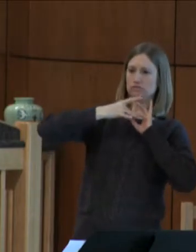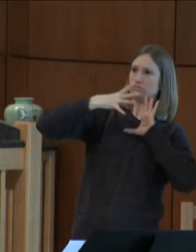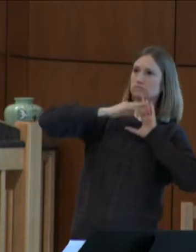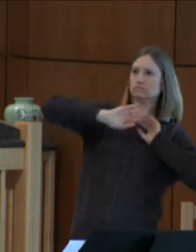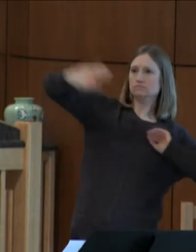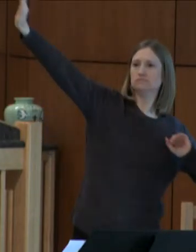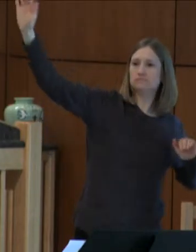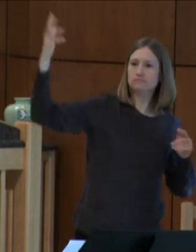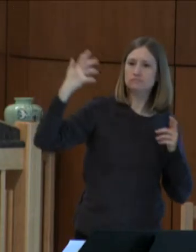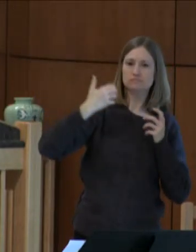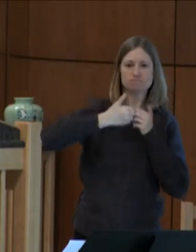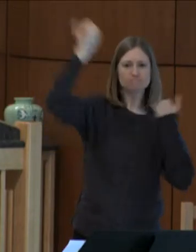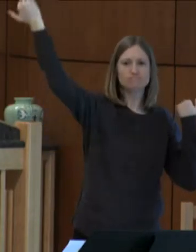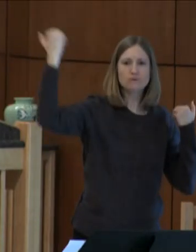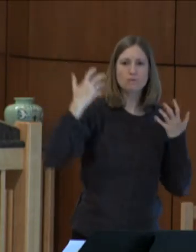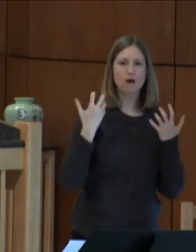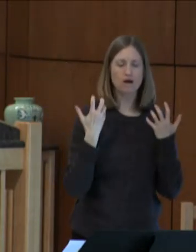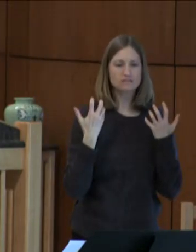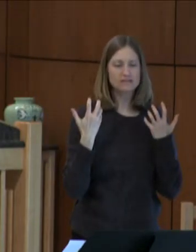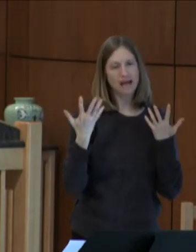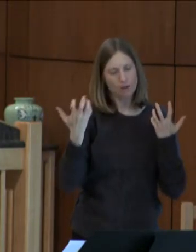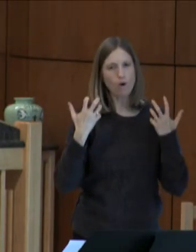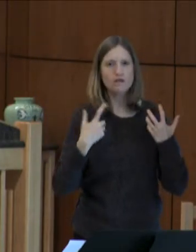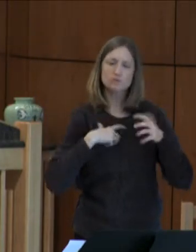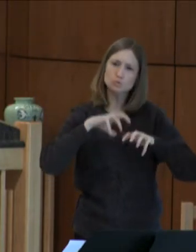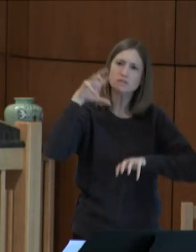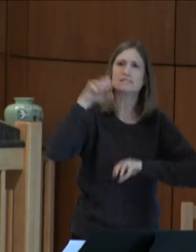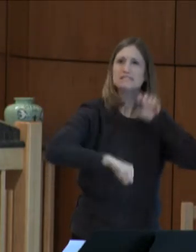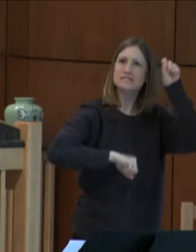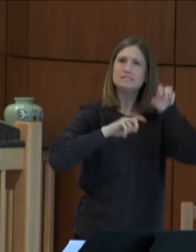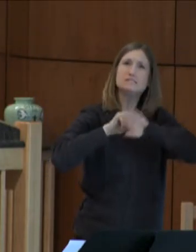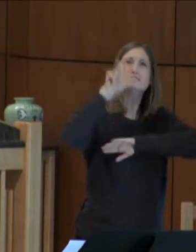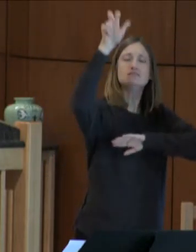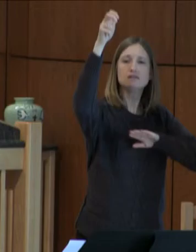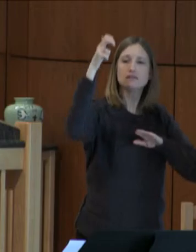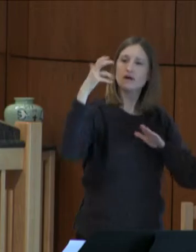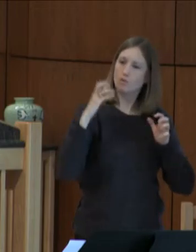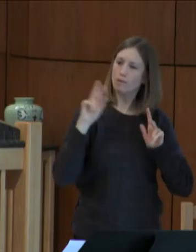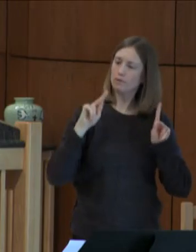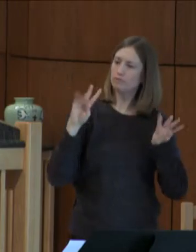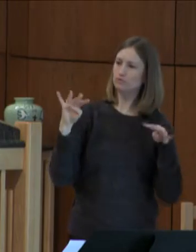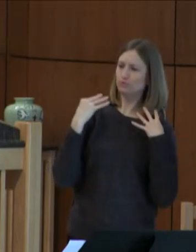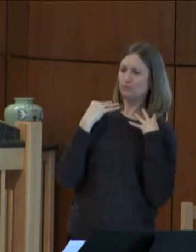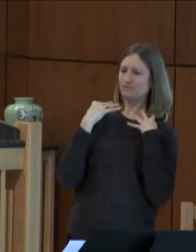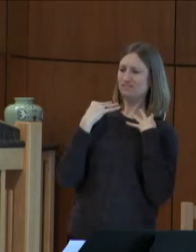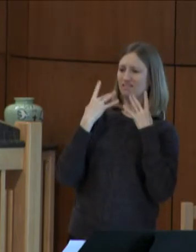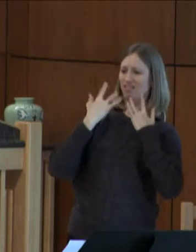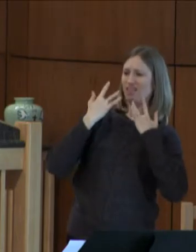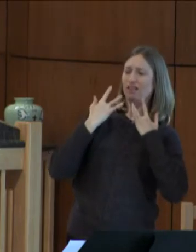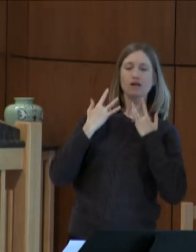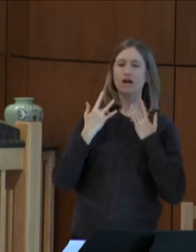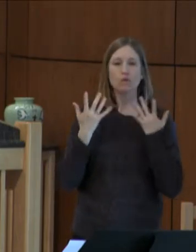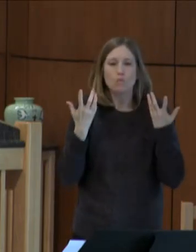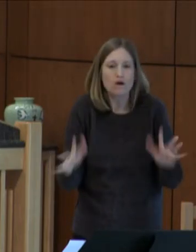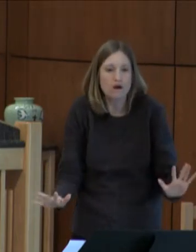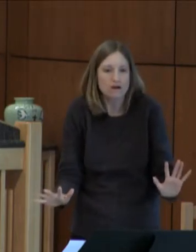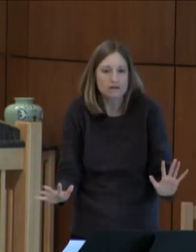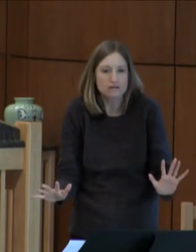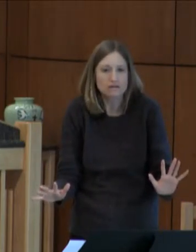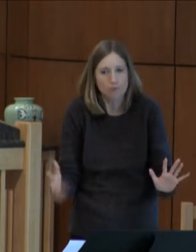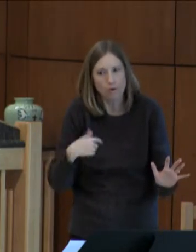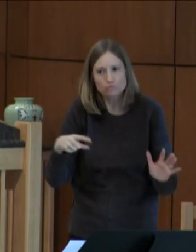to climb this mountain. He wants to do it so that people don't pity disabled veterans.